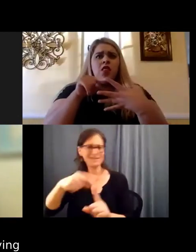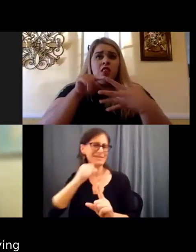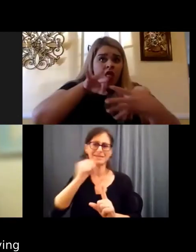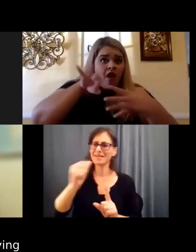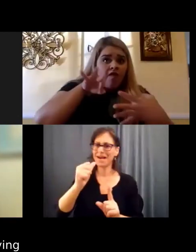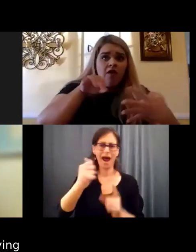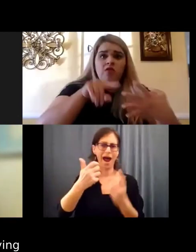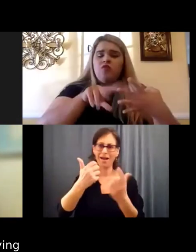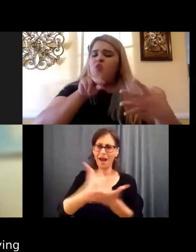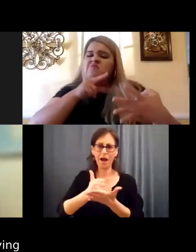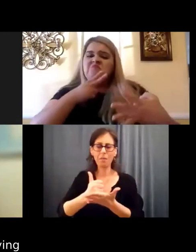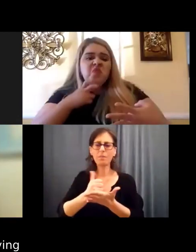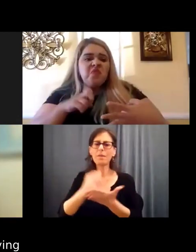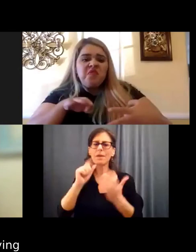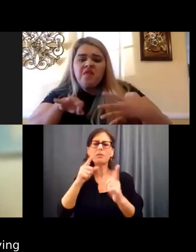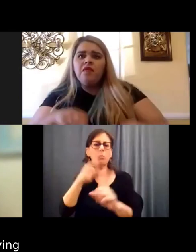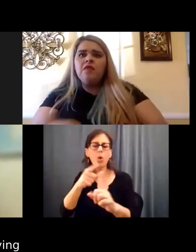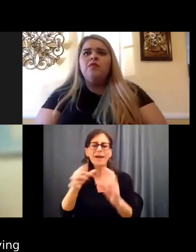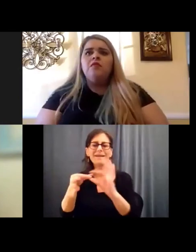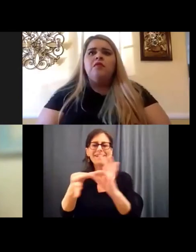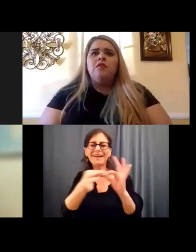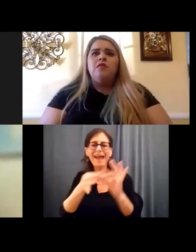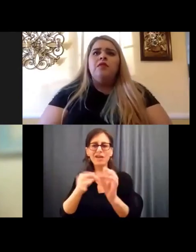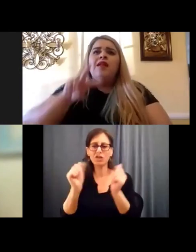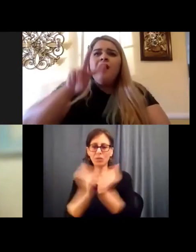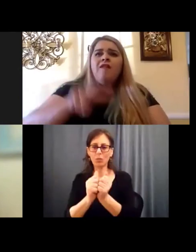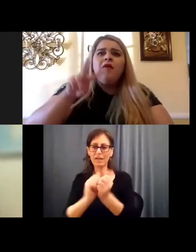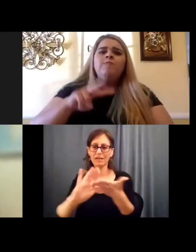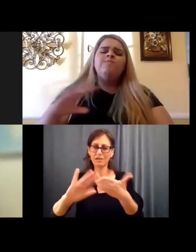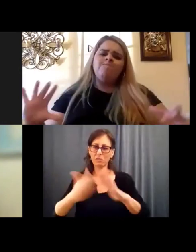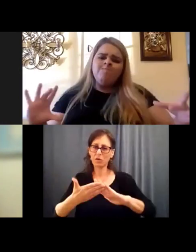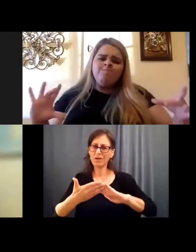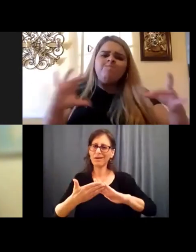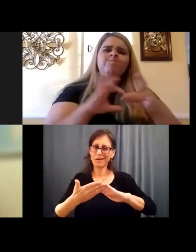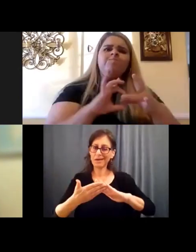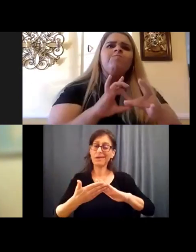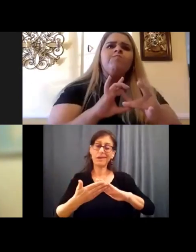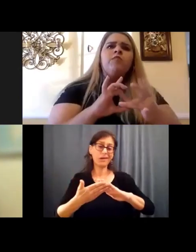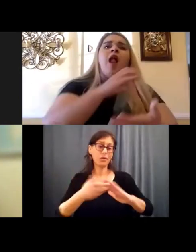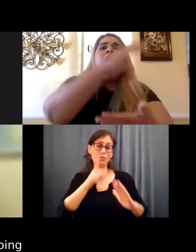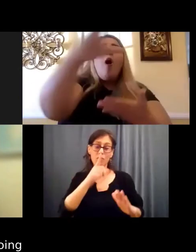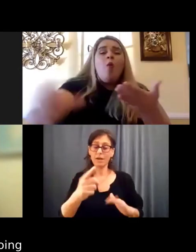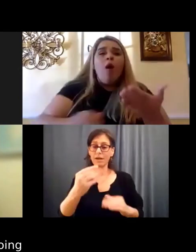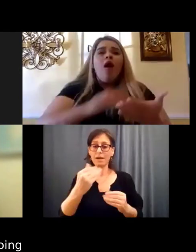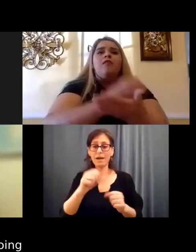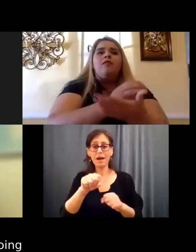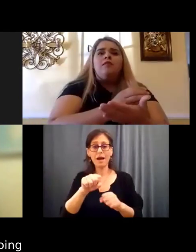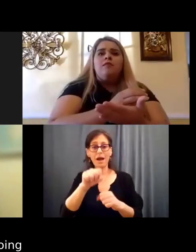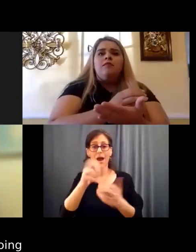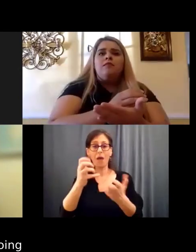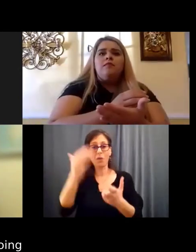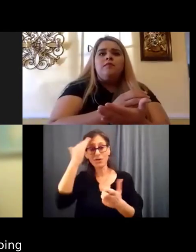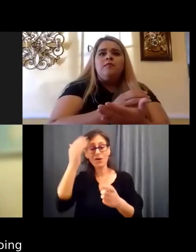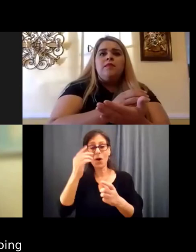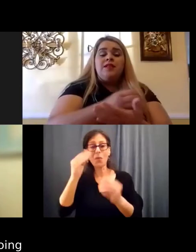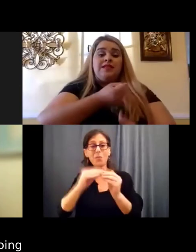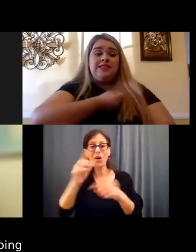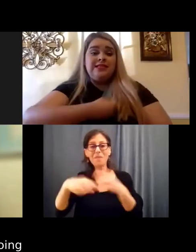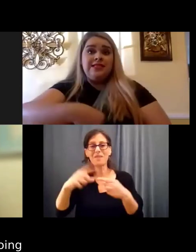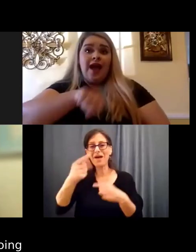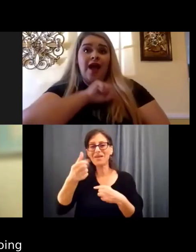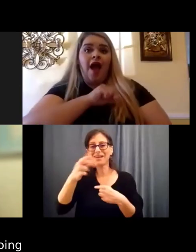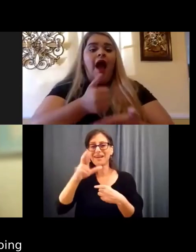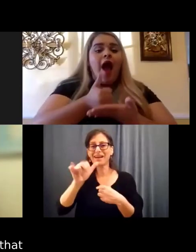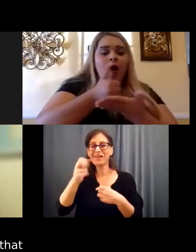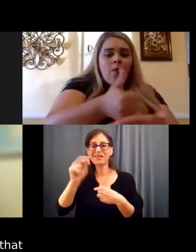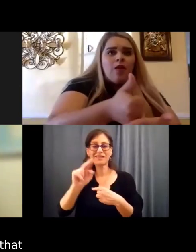really about staying connected to a community. I mean, I really love to know more about what Garrison's doing, because when